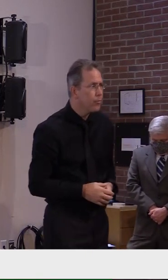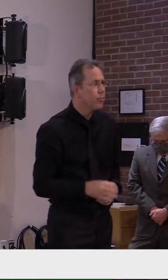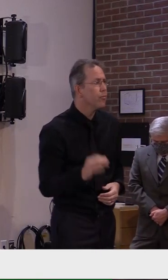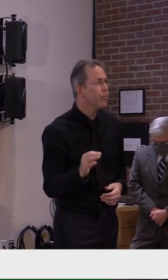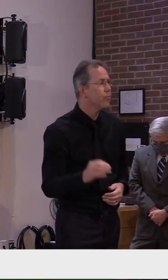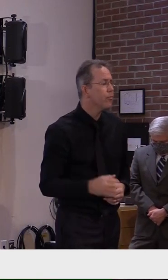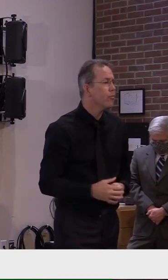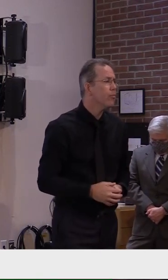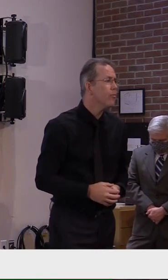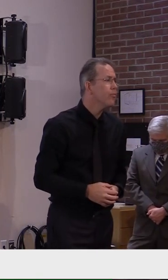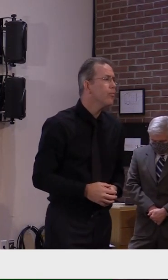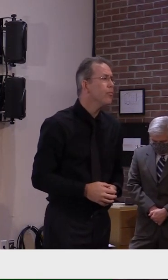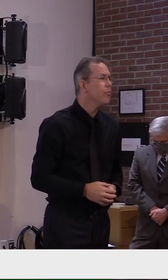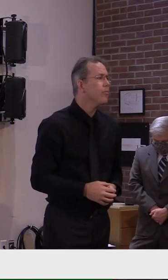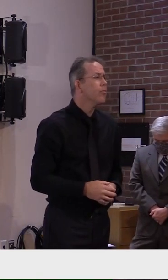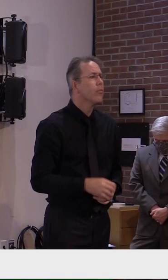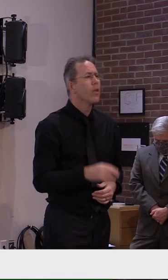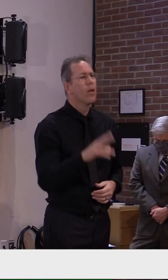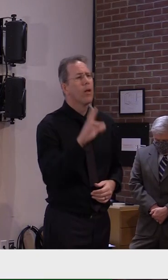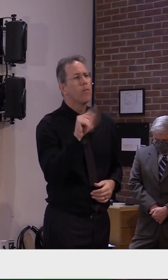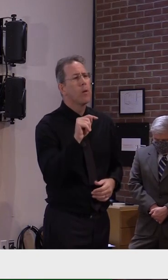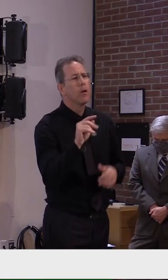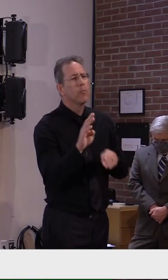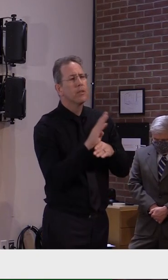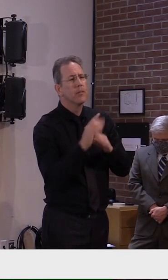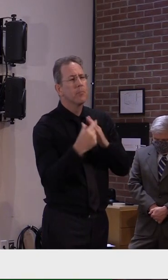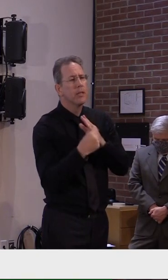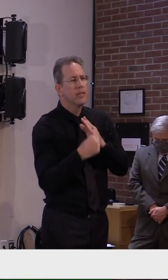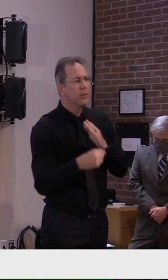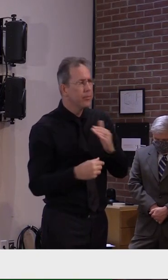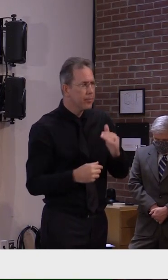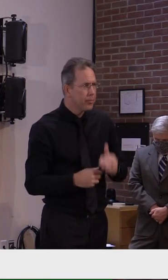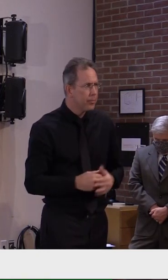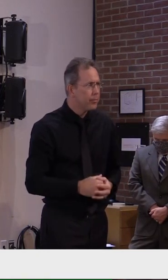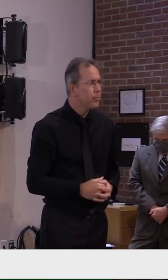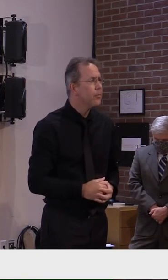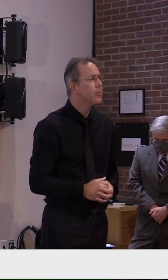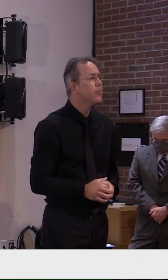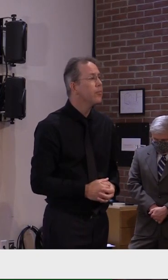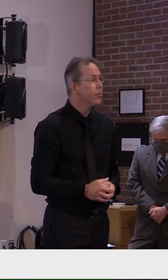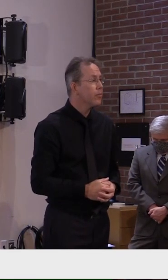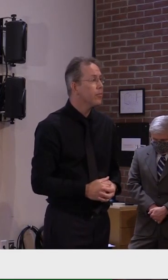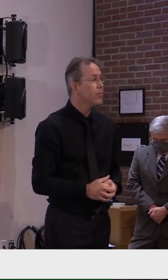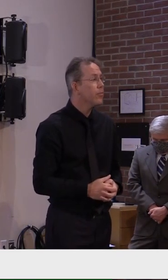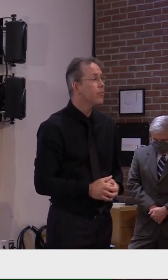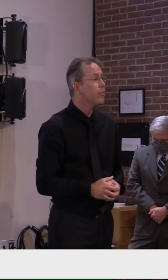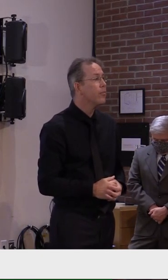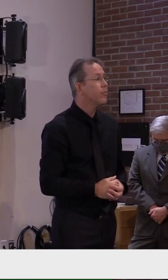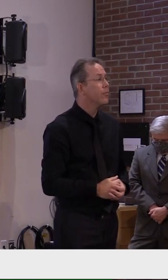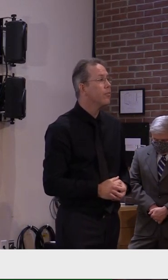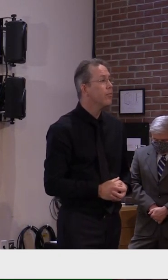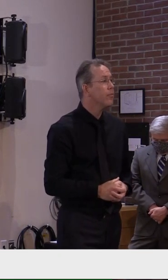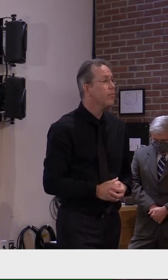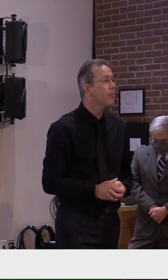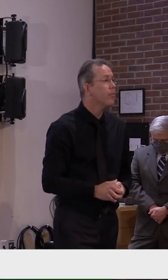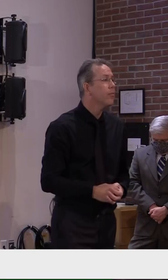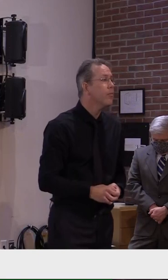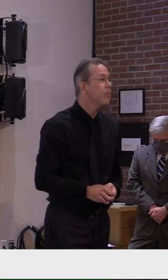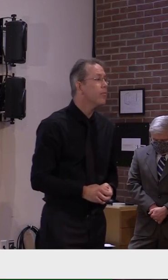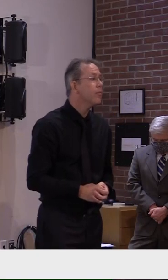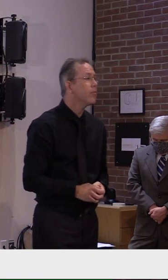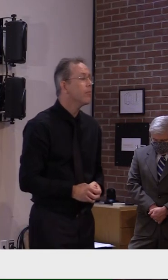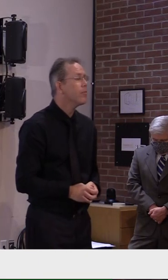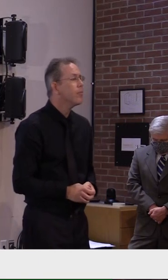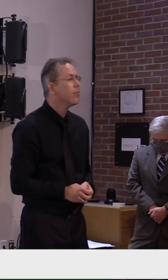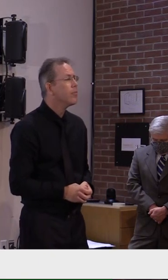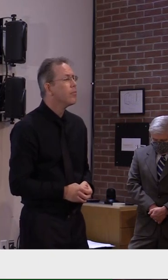Hi, Governor. There's not only health and COVID fatigue is concerned, there's economic fatigue is concerned as well, there's not going